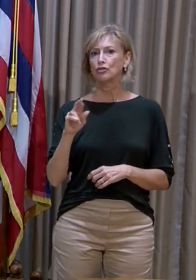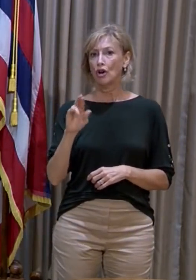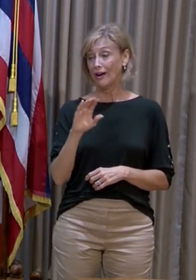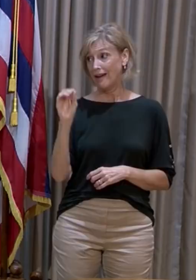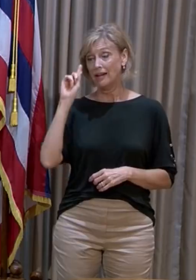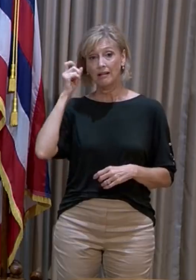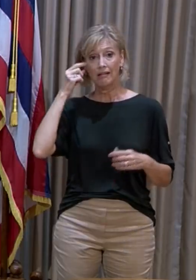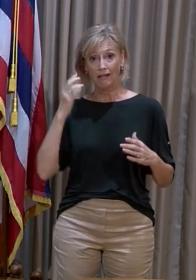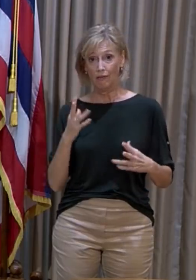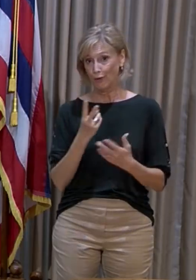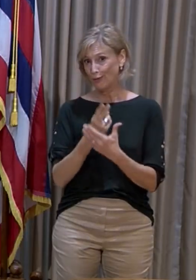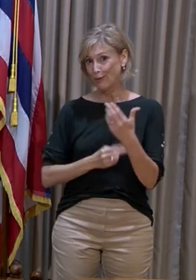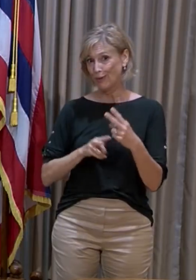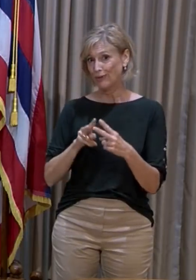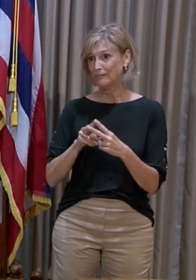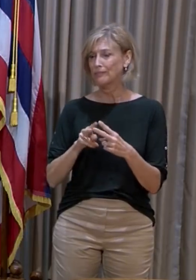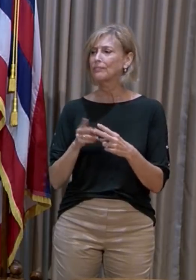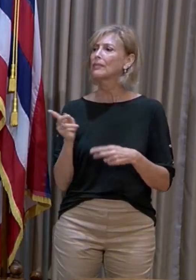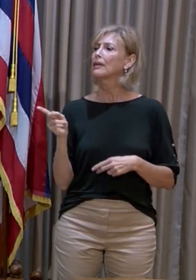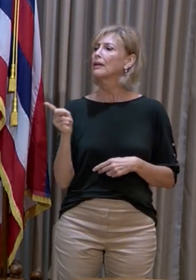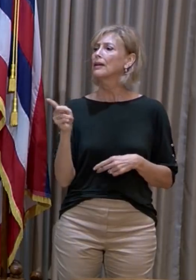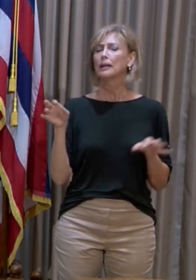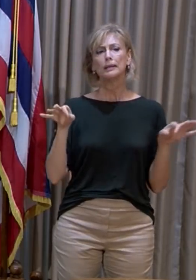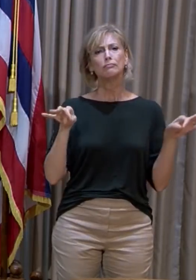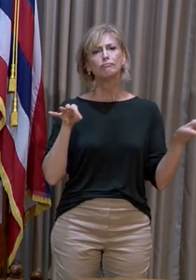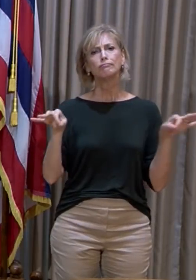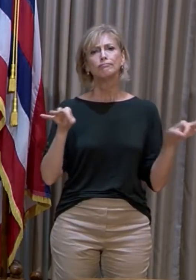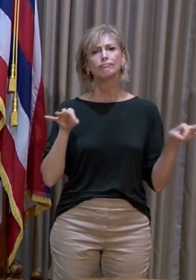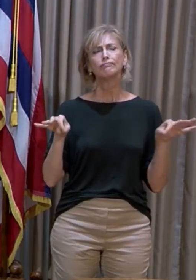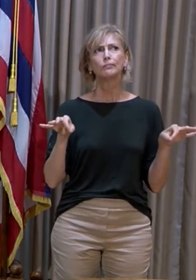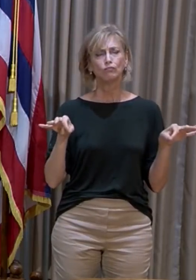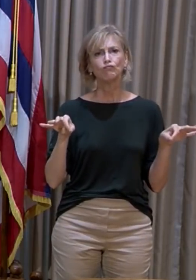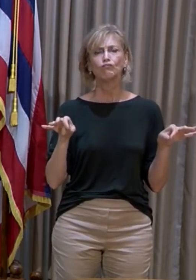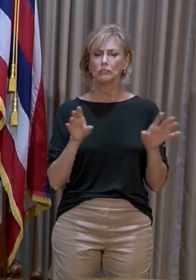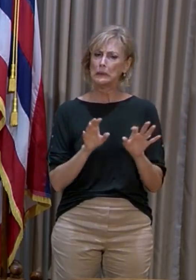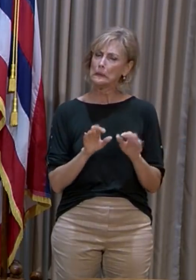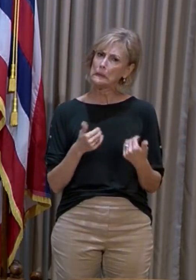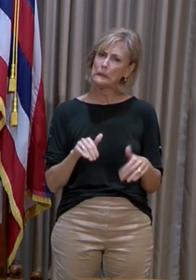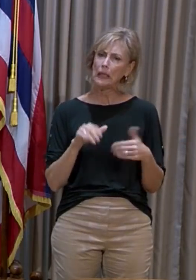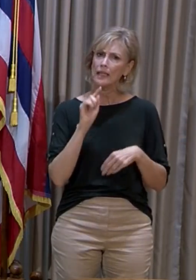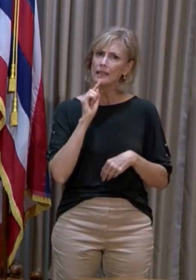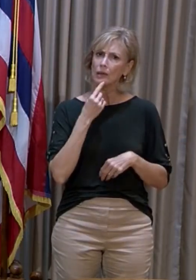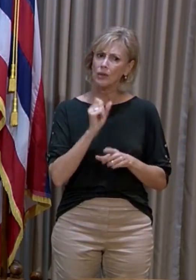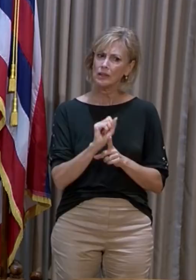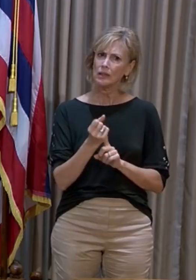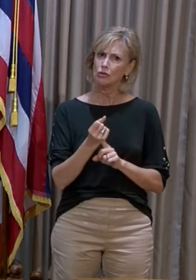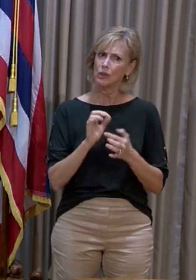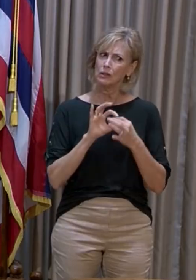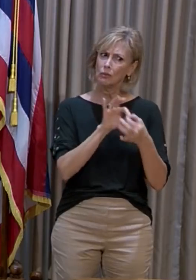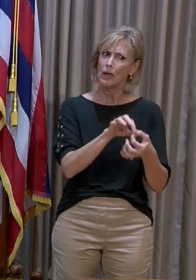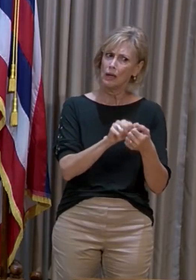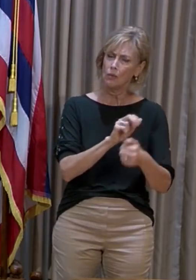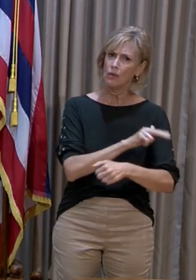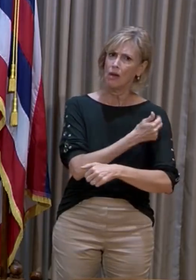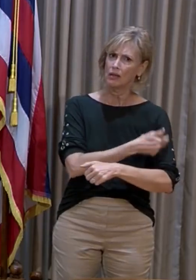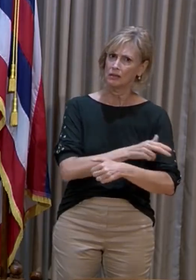for the governor, what you folks are describing is a very critical situation when it comes to the hospitals.